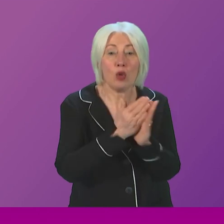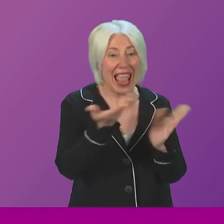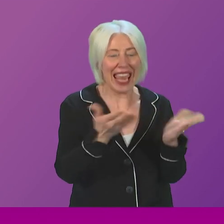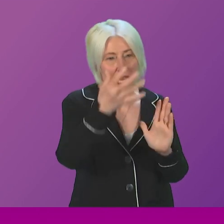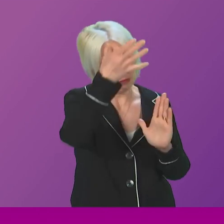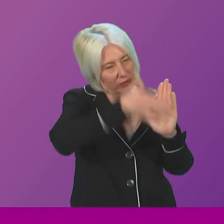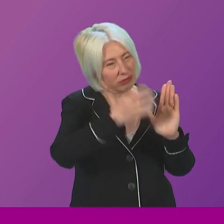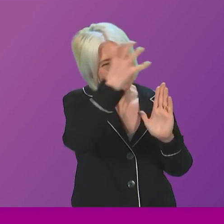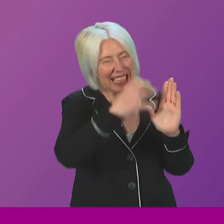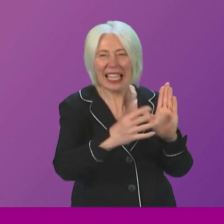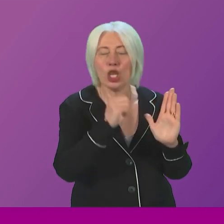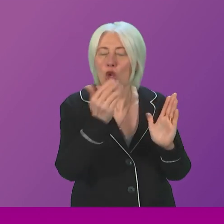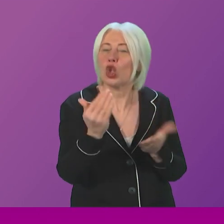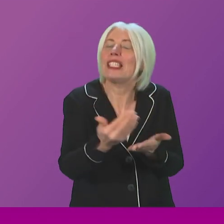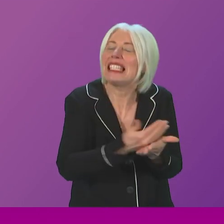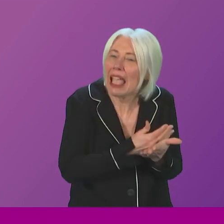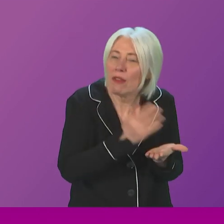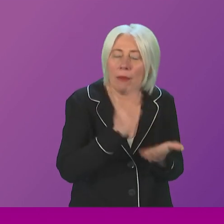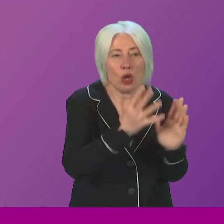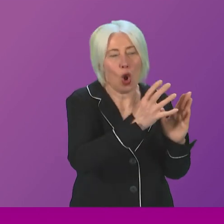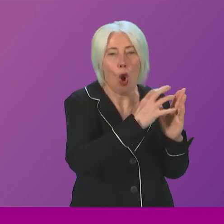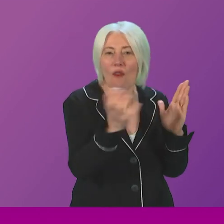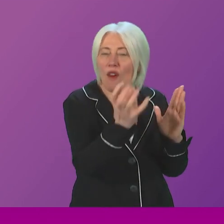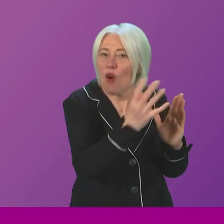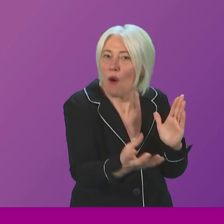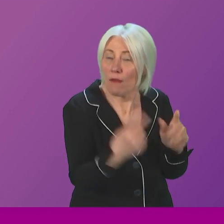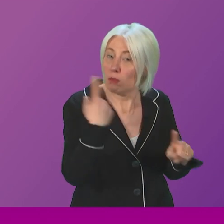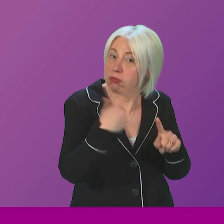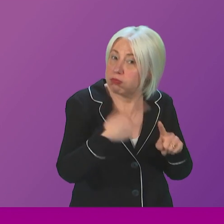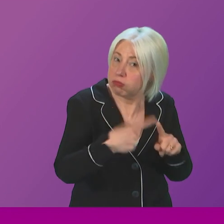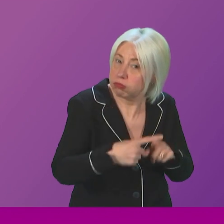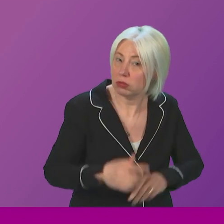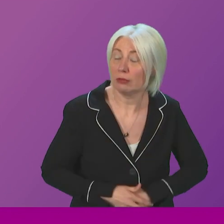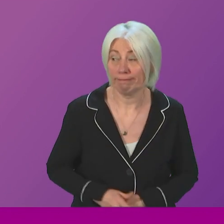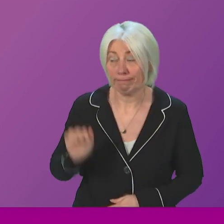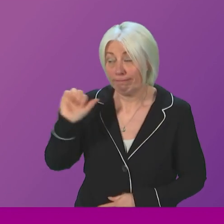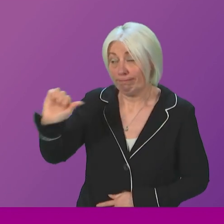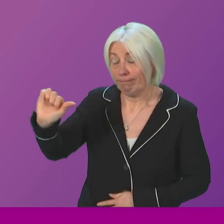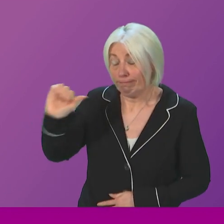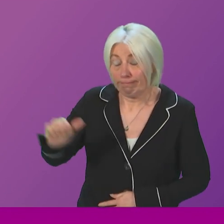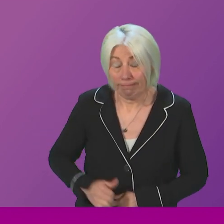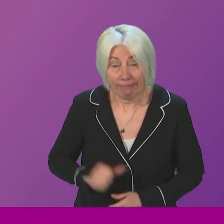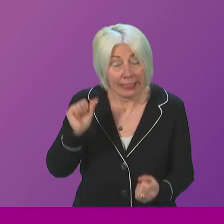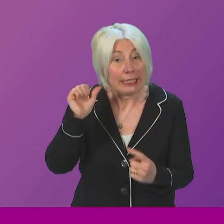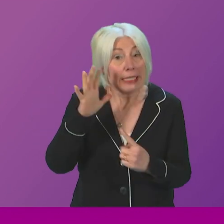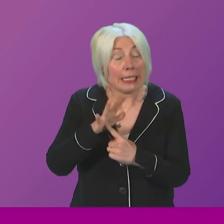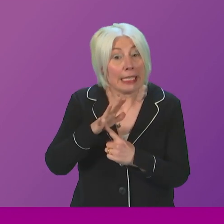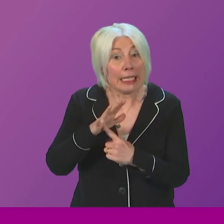remove unsafe cladding from these buildings more quickly? First Minister. Well, Cocap Stewart is right to make a couple of key